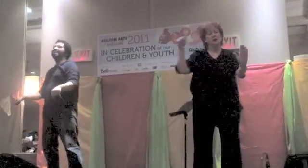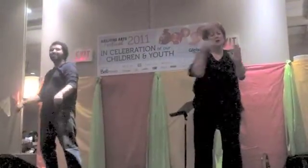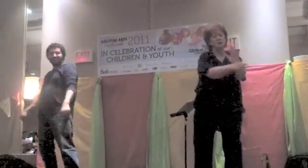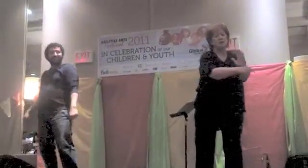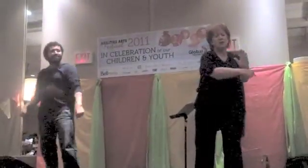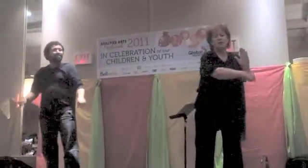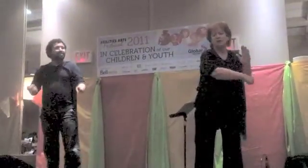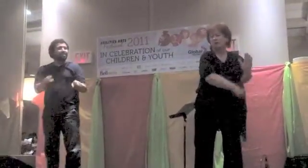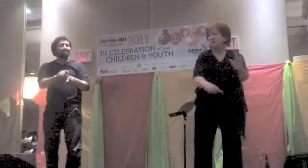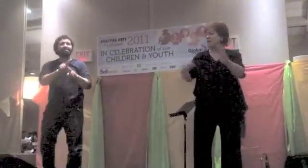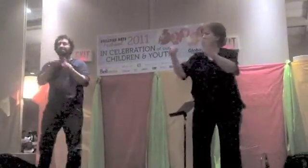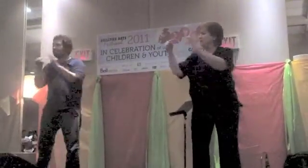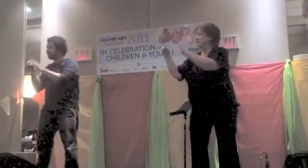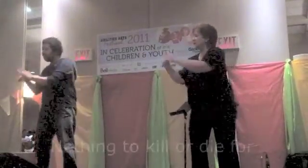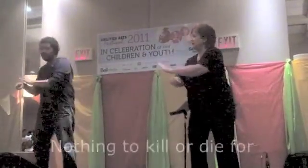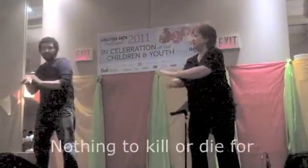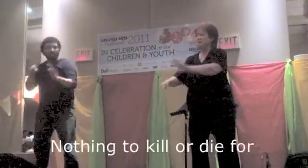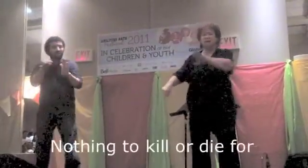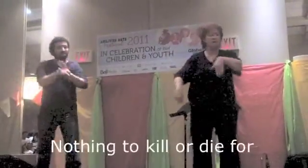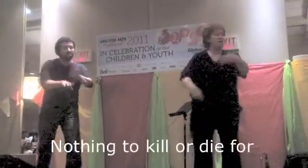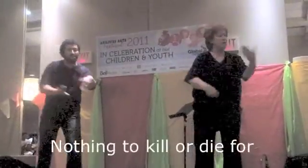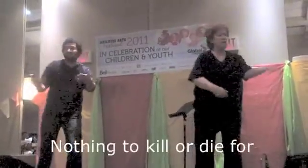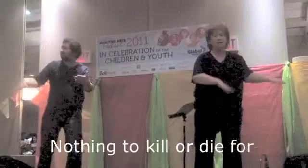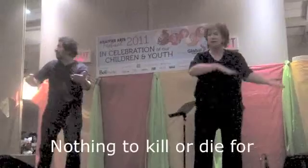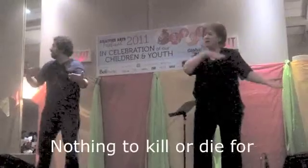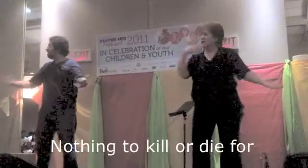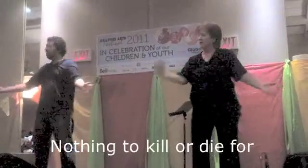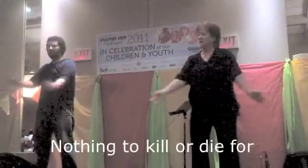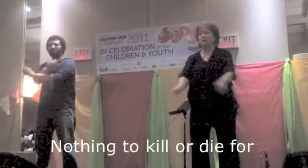Nothing to kill or die for. for.